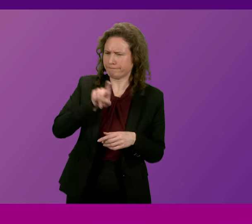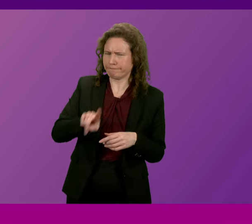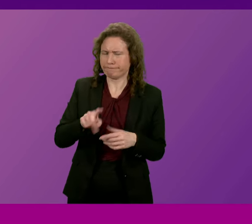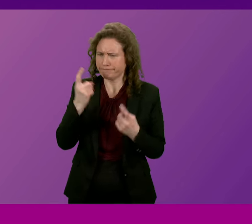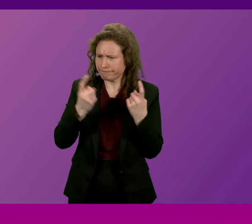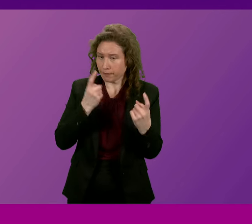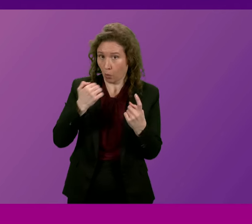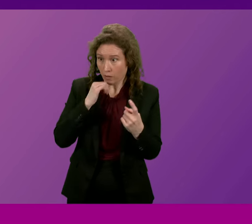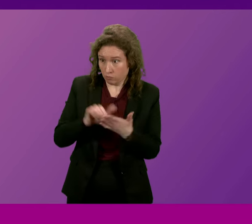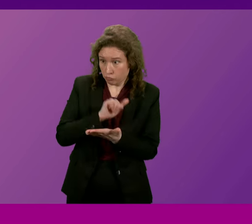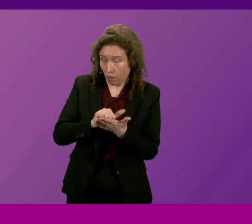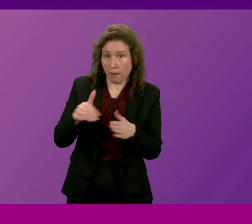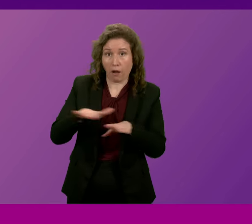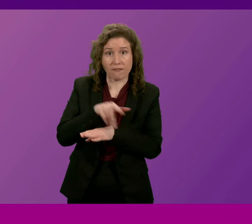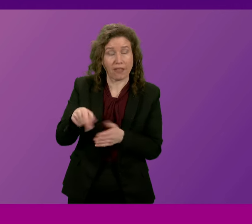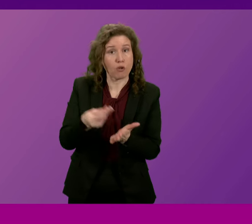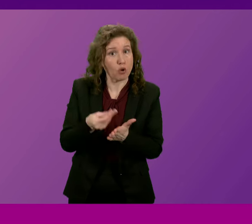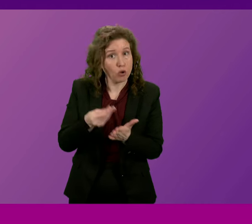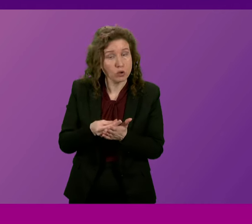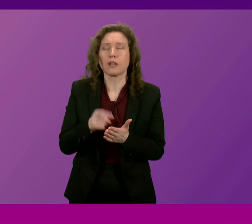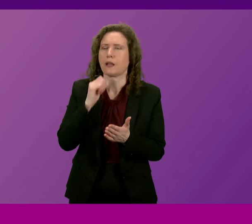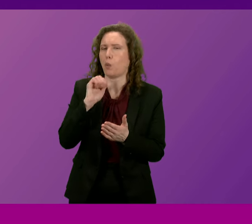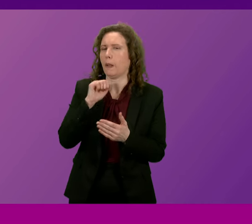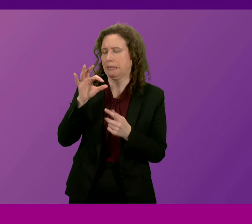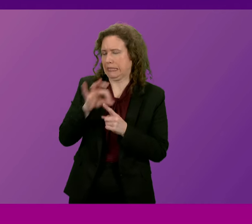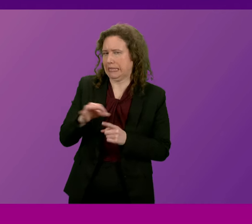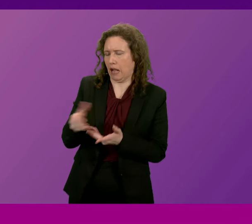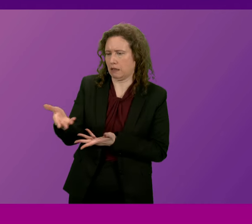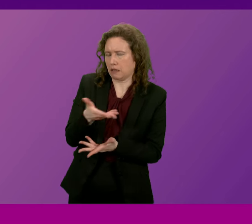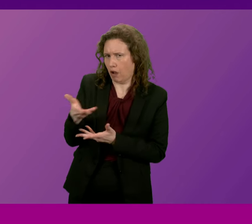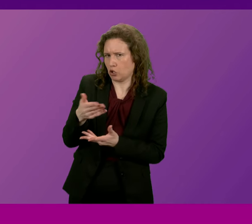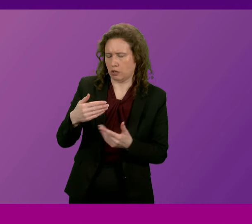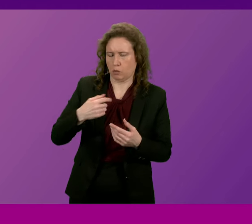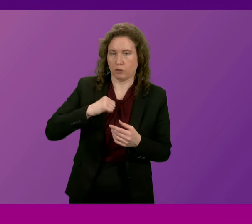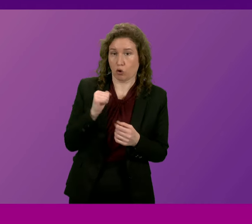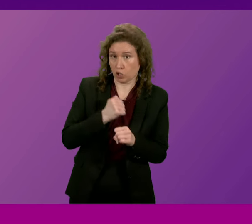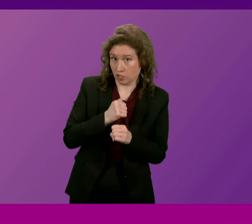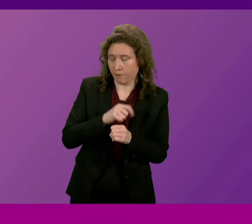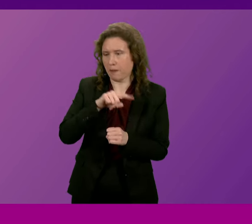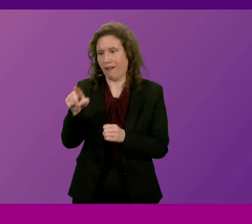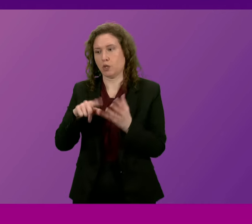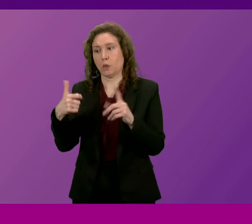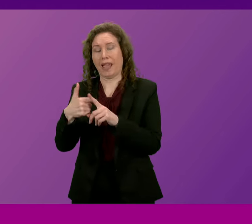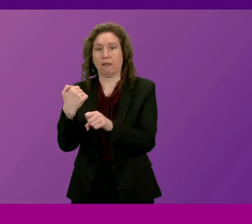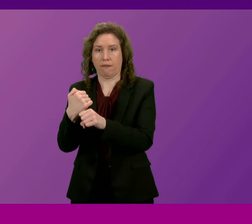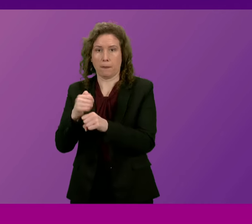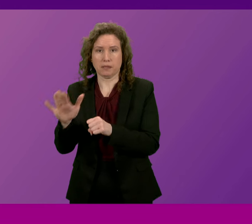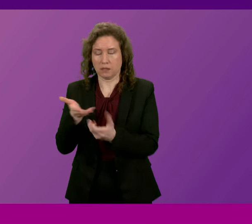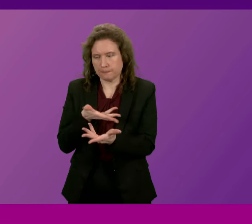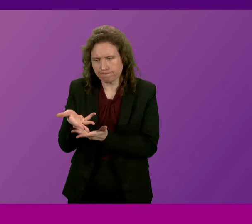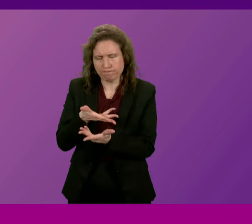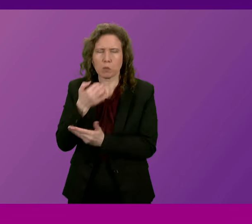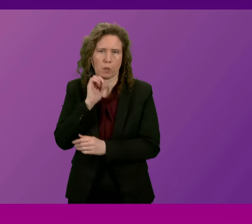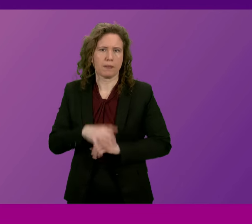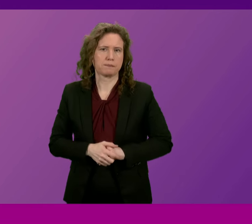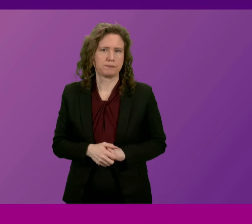adequately and properly covered and that will be the subject of detailed discussions between the Scottish Government and the United Kingdom Government as we proceed